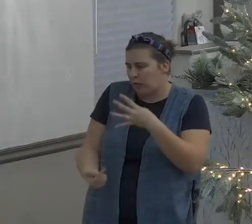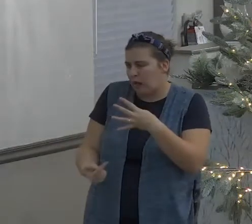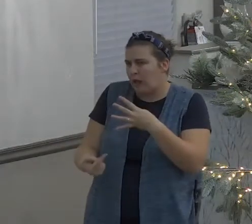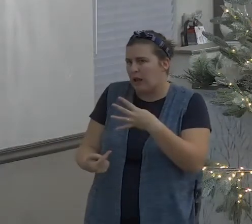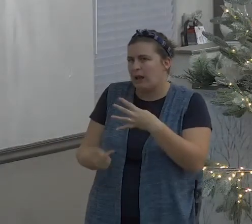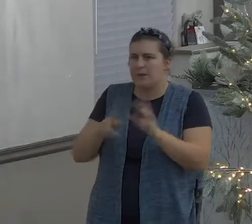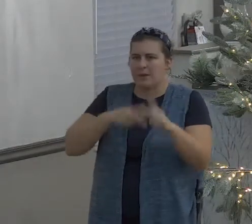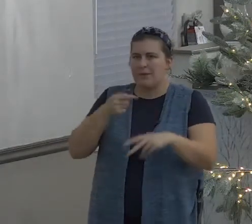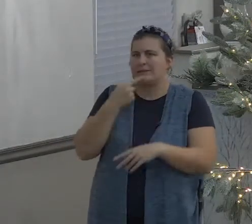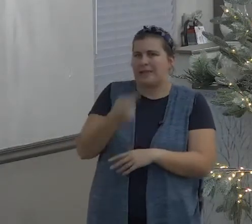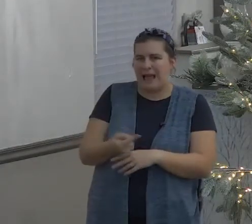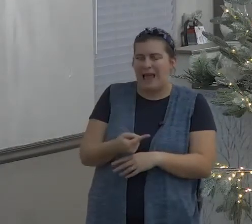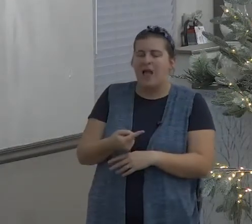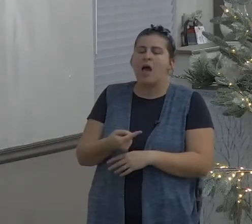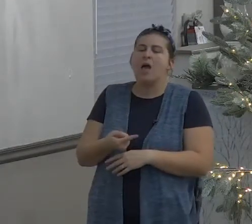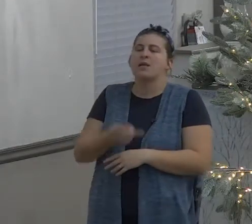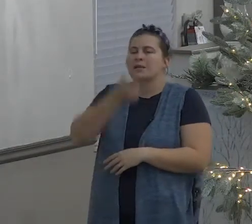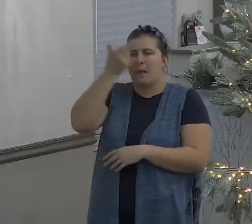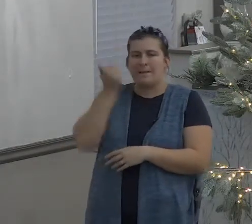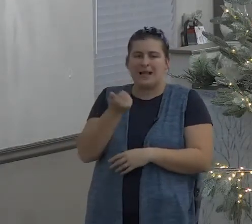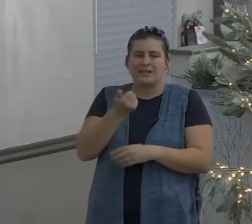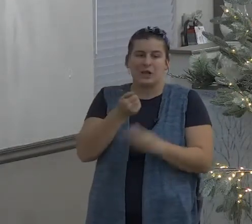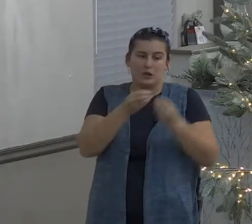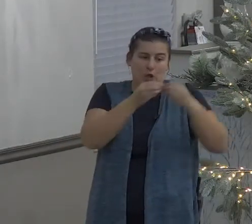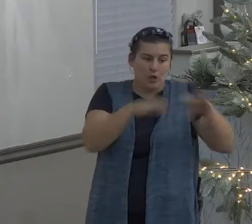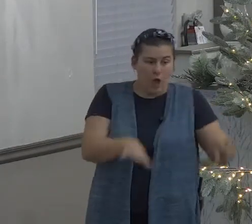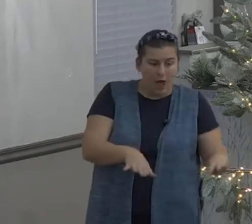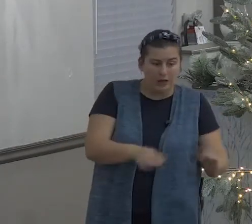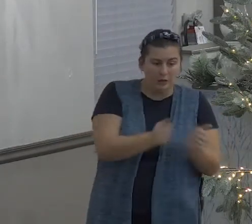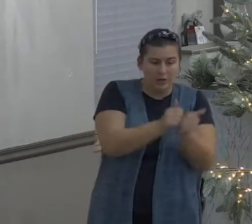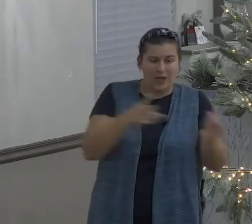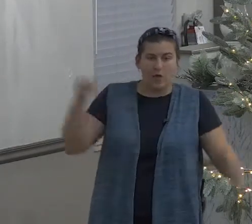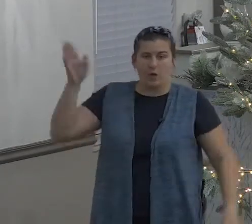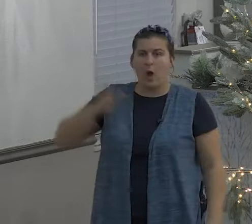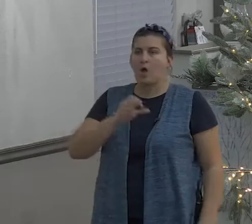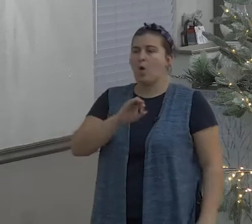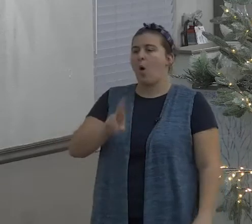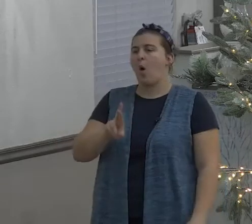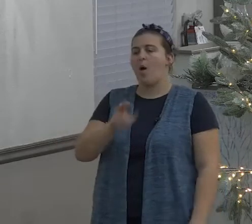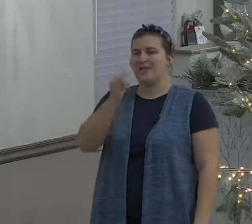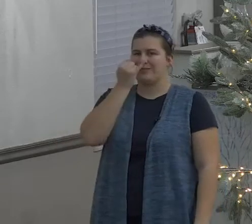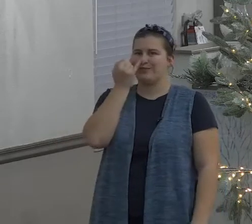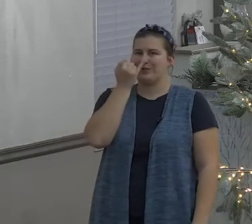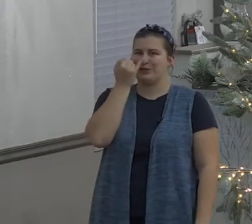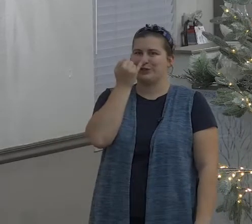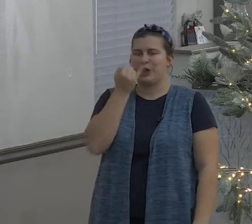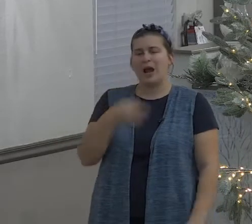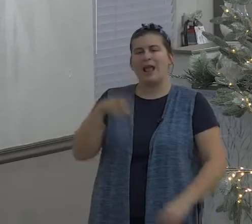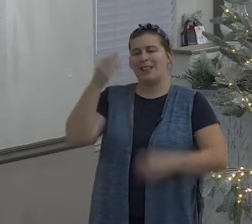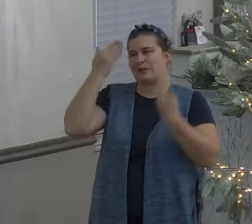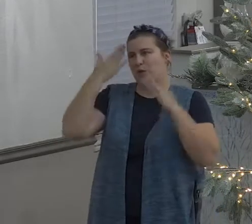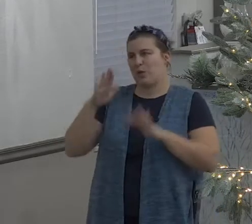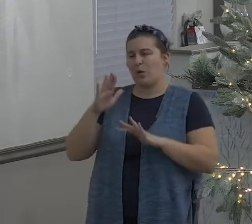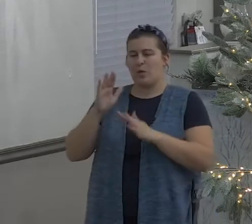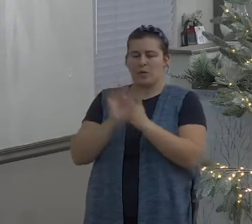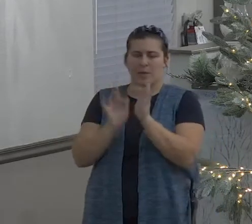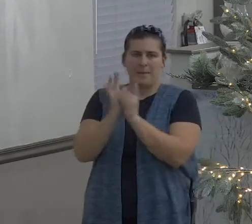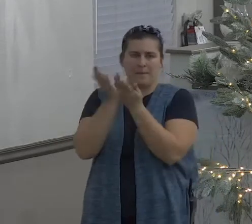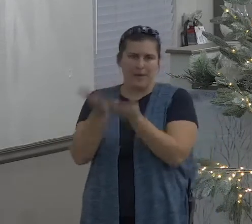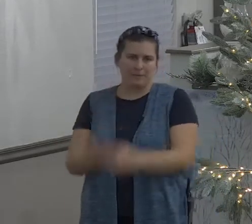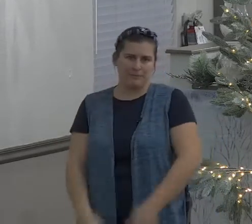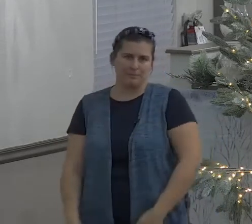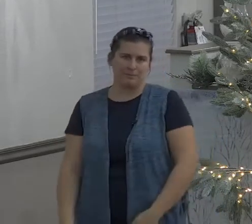things through Christ which strengthens me the only reason why the words I can't do that